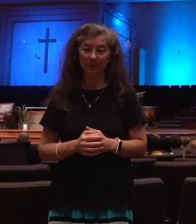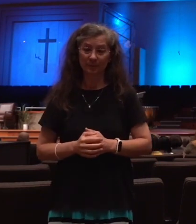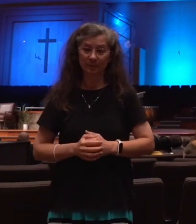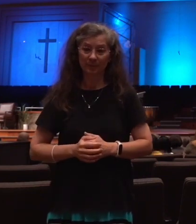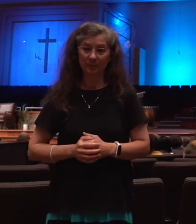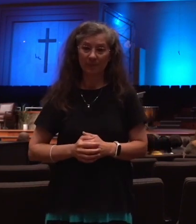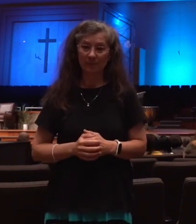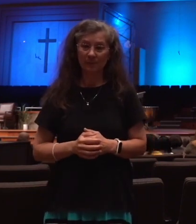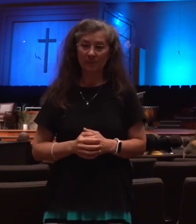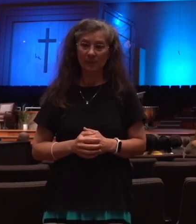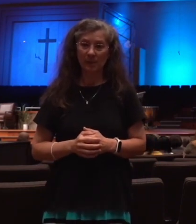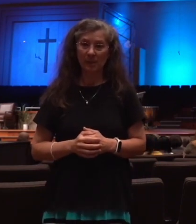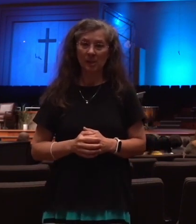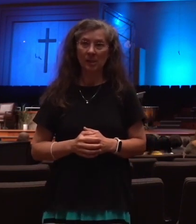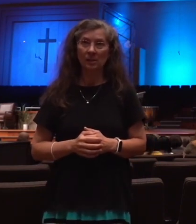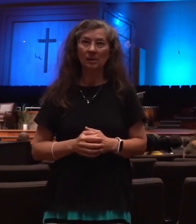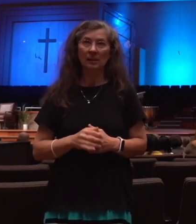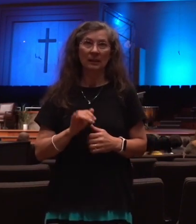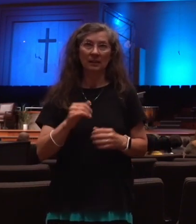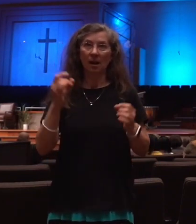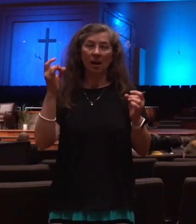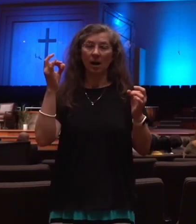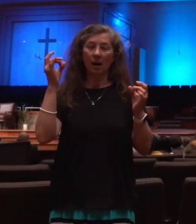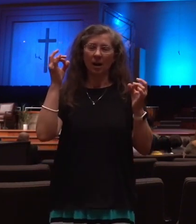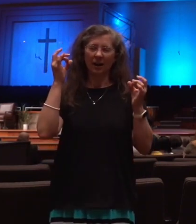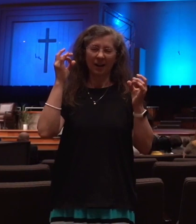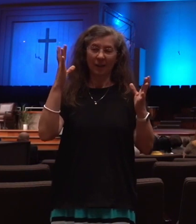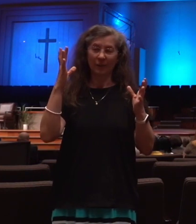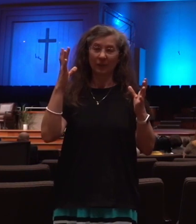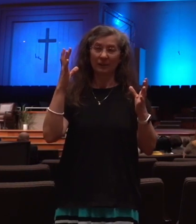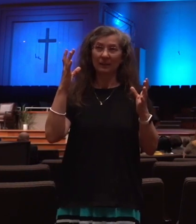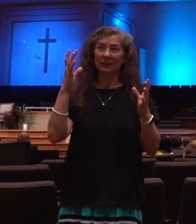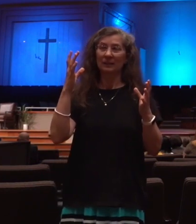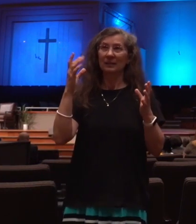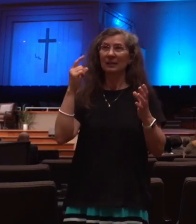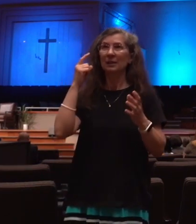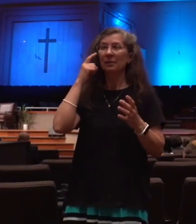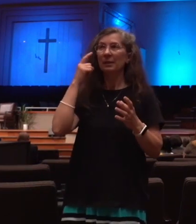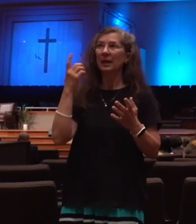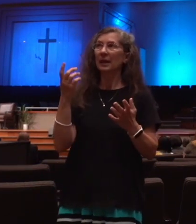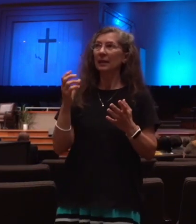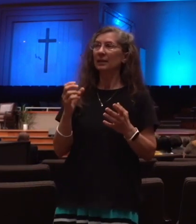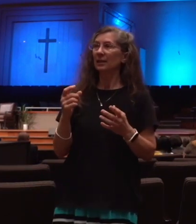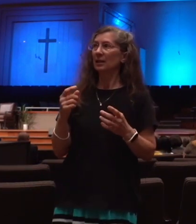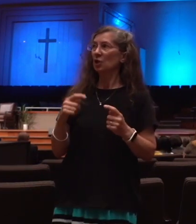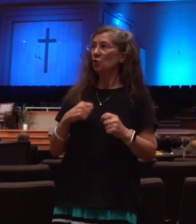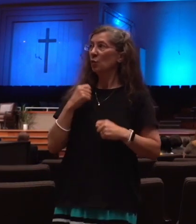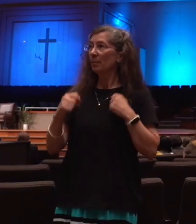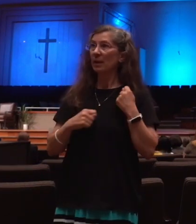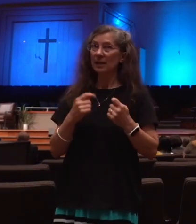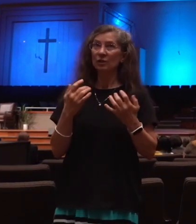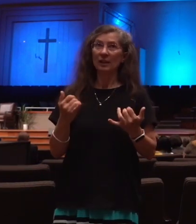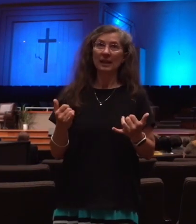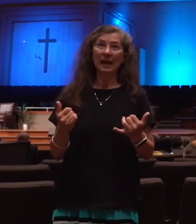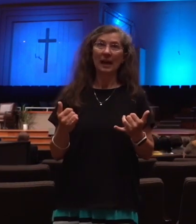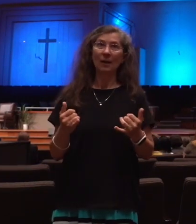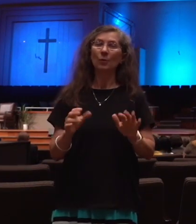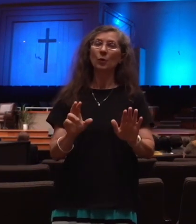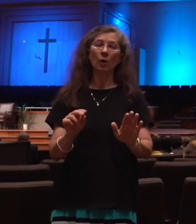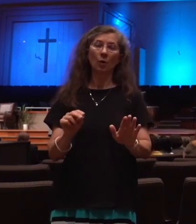I mean, that's horrific. And everybody thinks, oh, we're going through the tribulation right now. This is a Sunday school picnic compared to what the